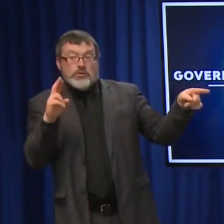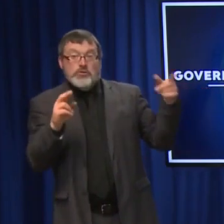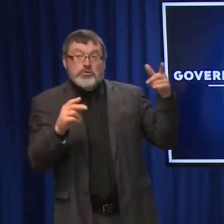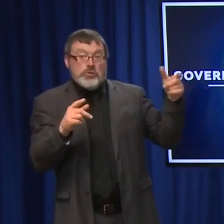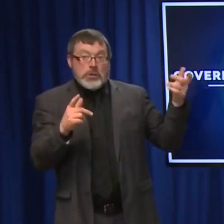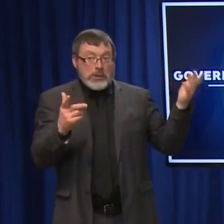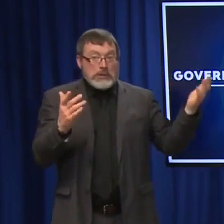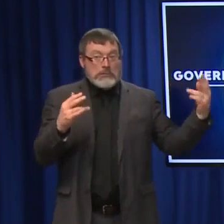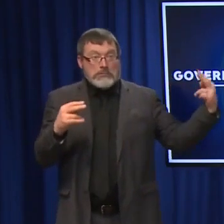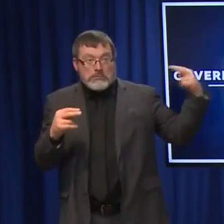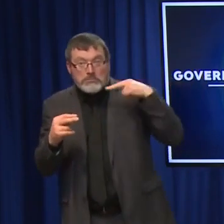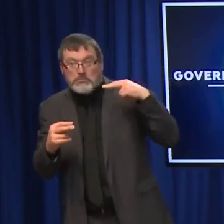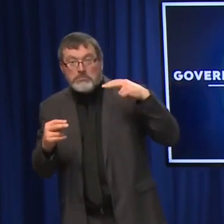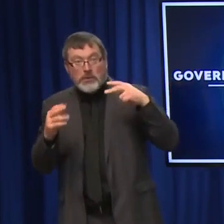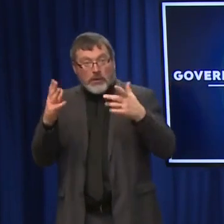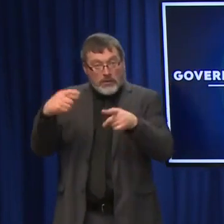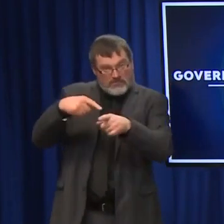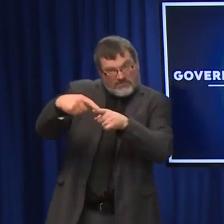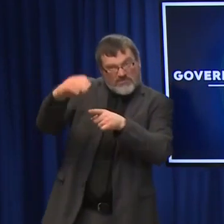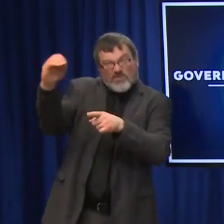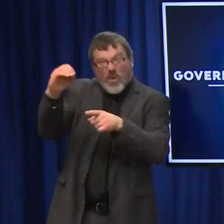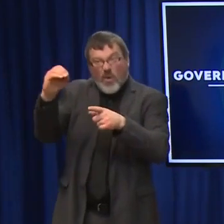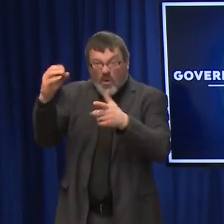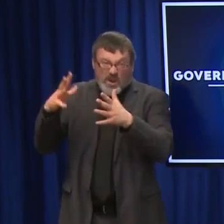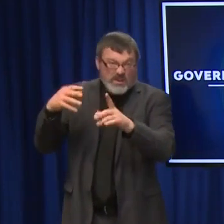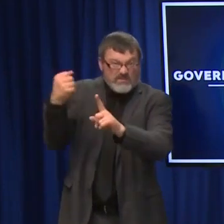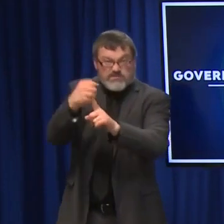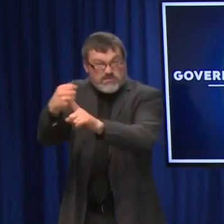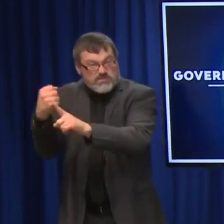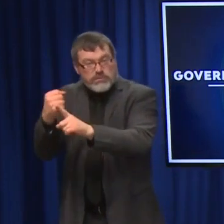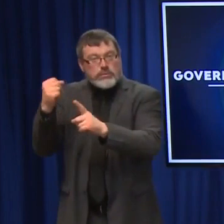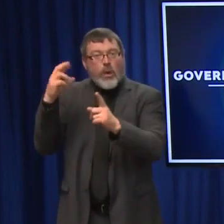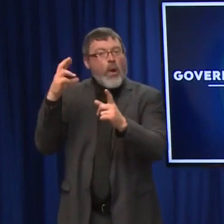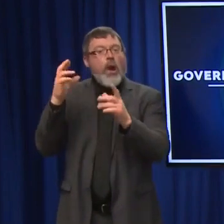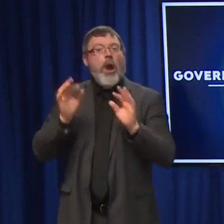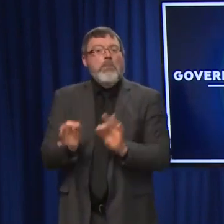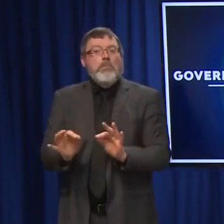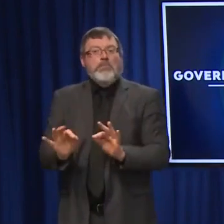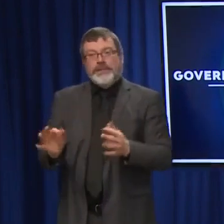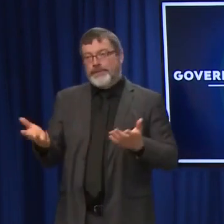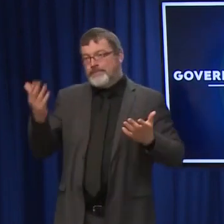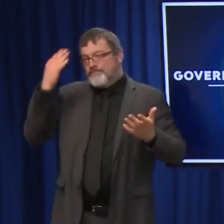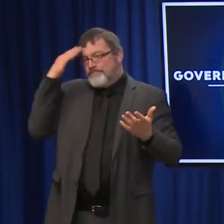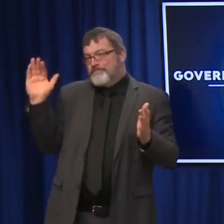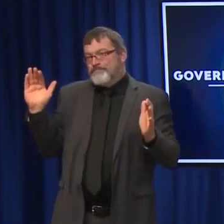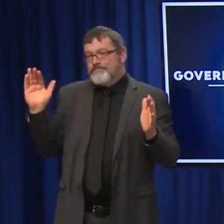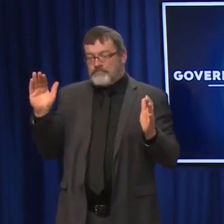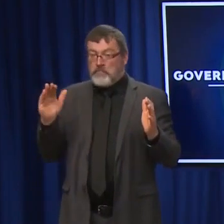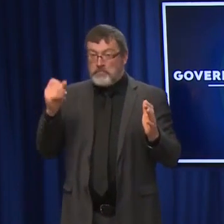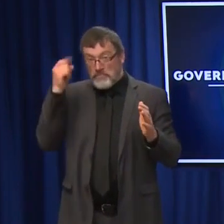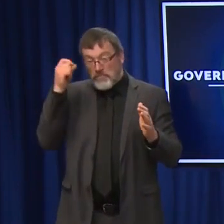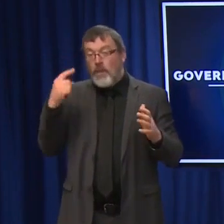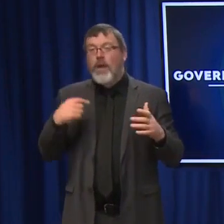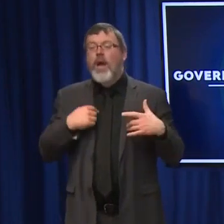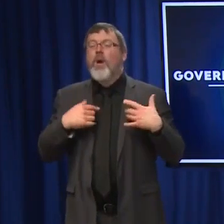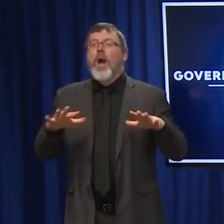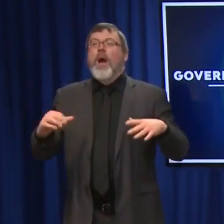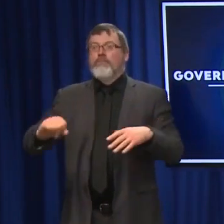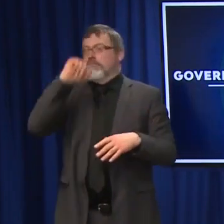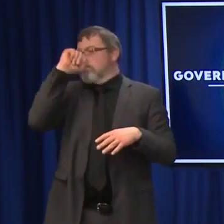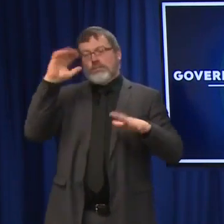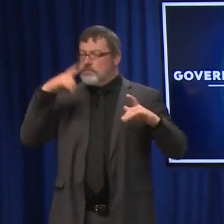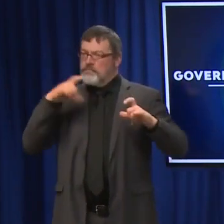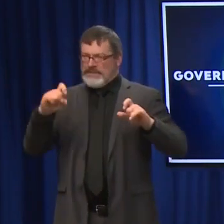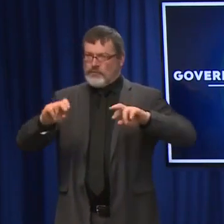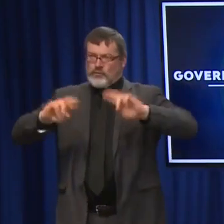contagious? Still a little bit unknown there. But right now it's really about making sure that we're prepared for whatever it might be, and I think that's what everyone's really gearing